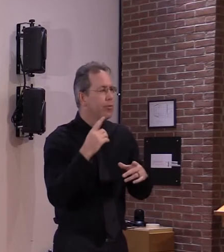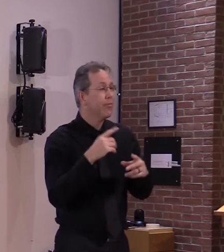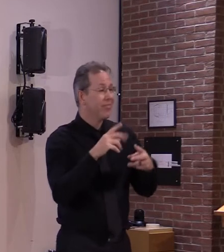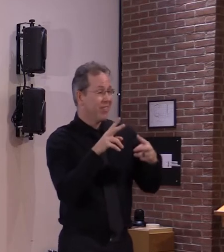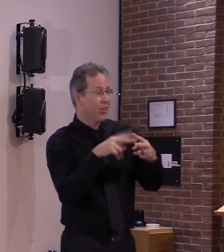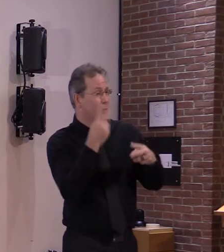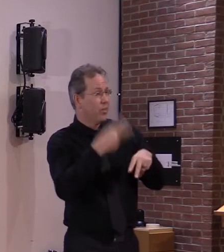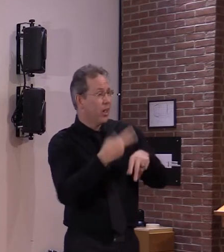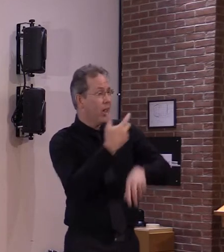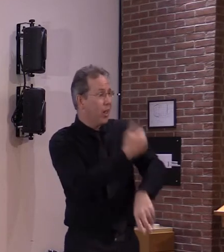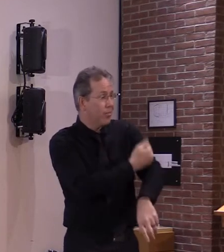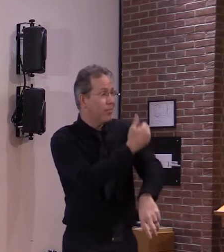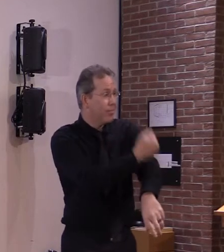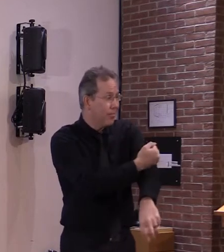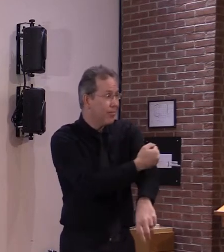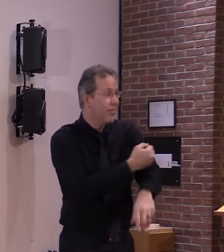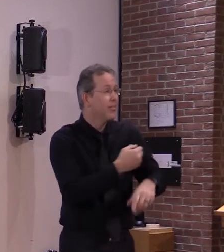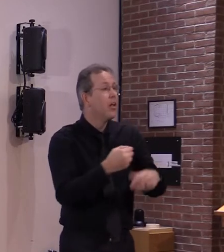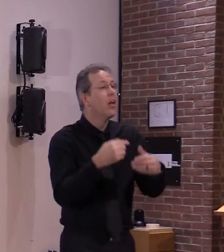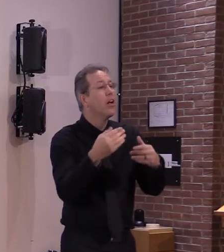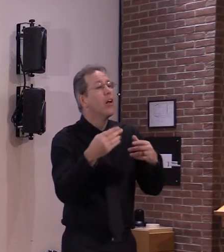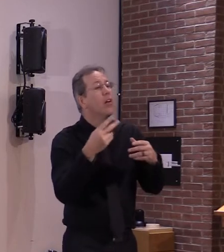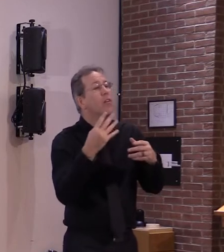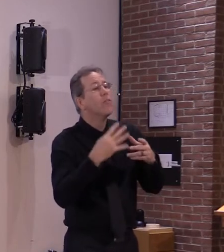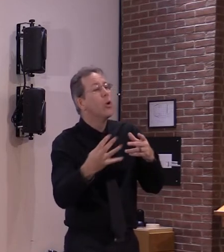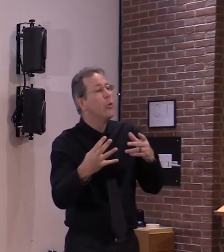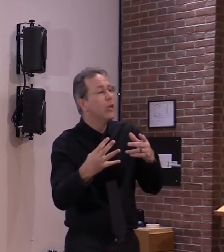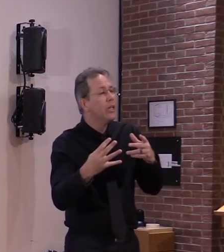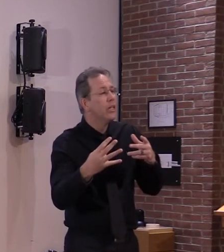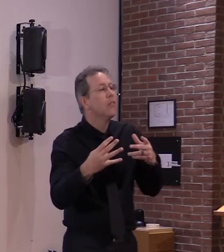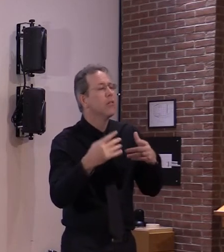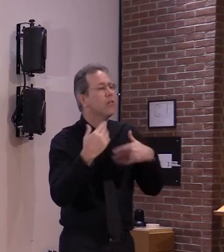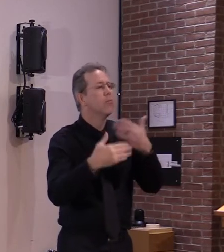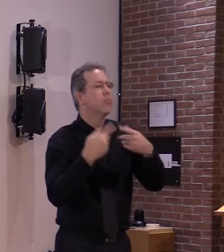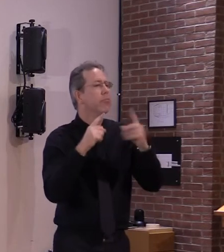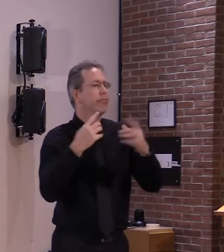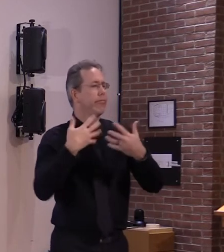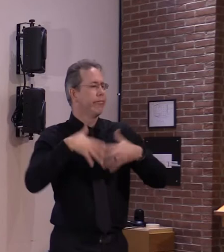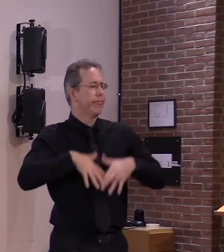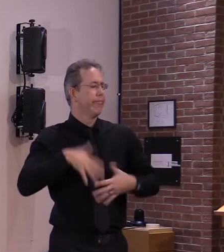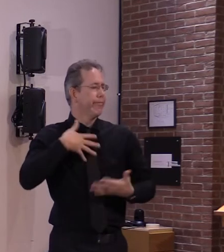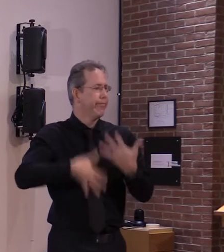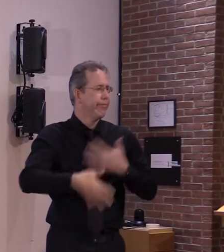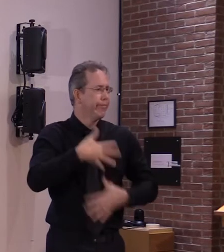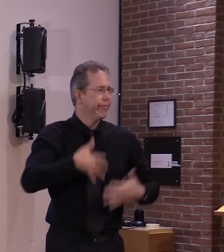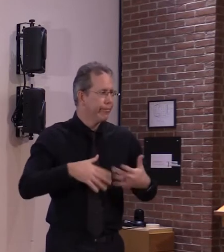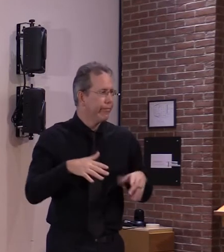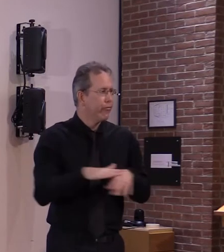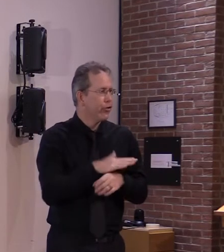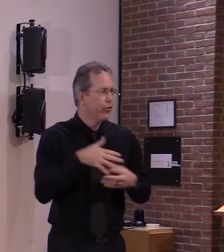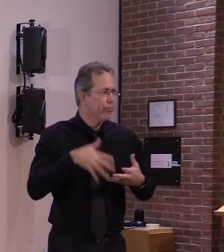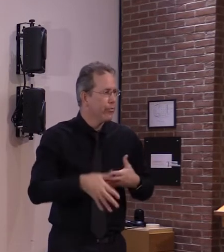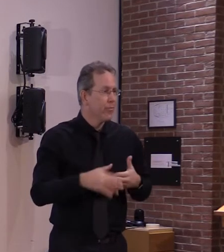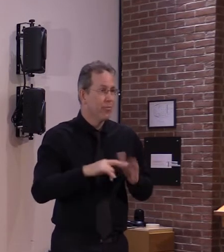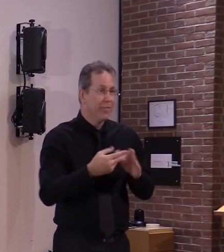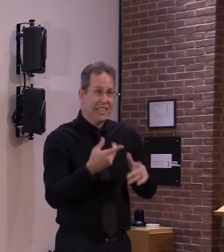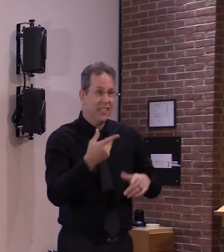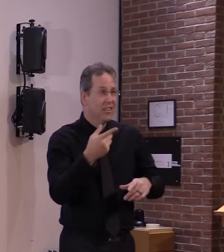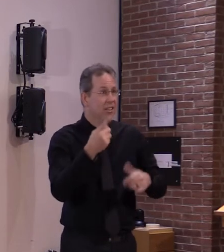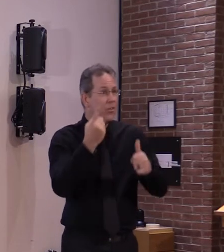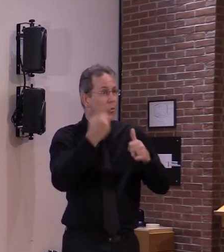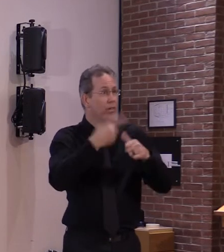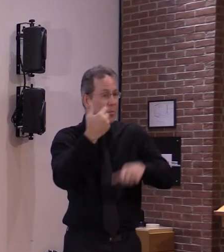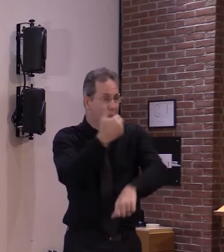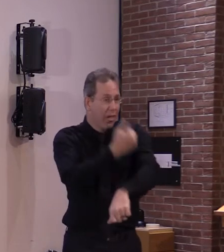so it takes some time so don't think that as soon as you have one vaccination that you're immune to this virus i think that's really